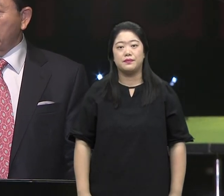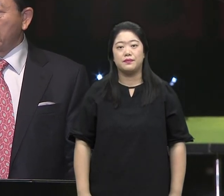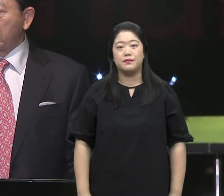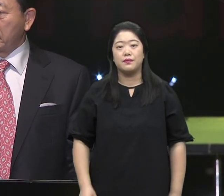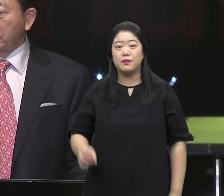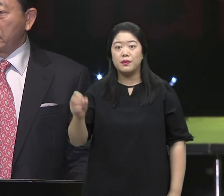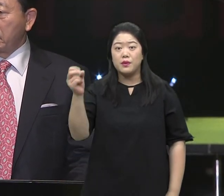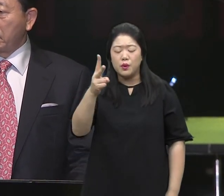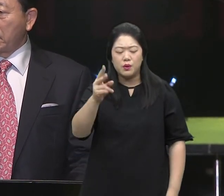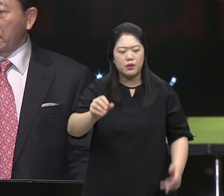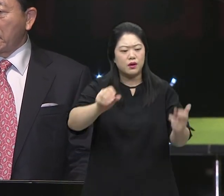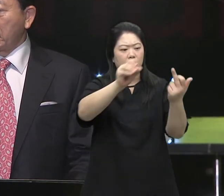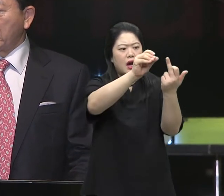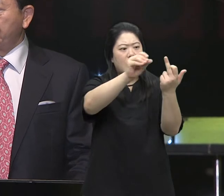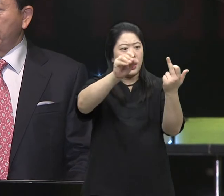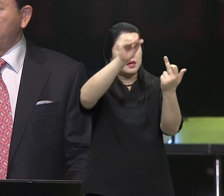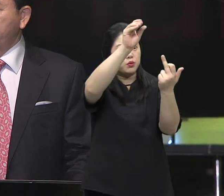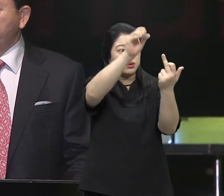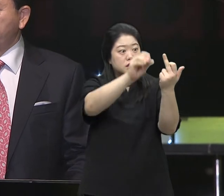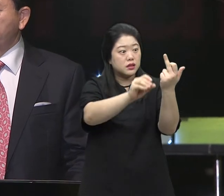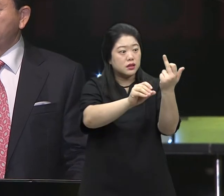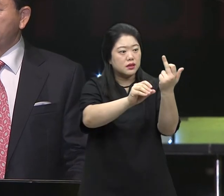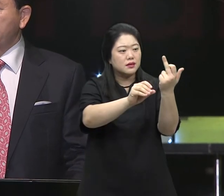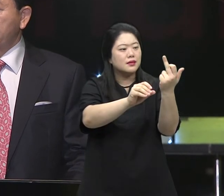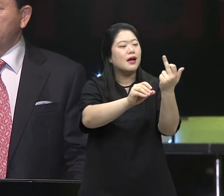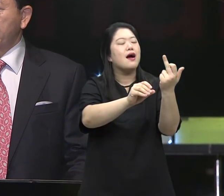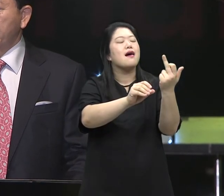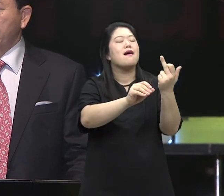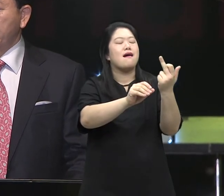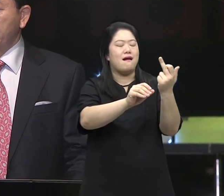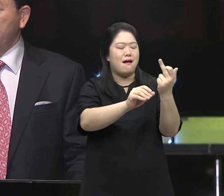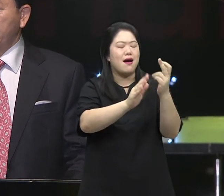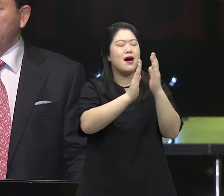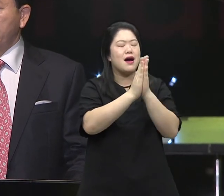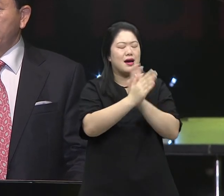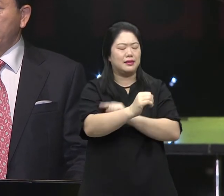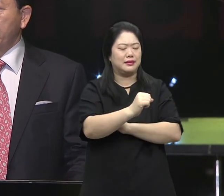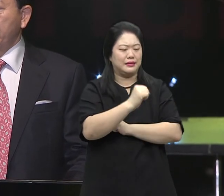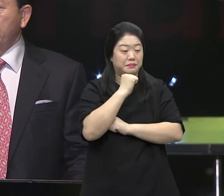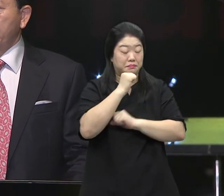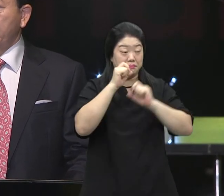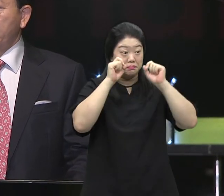I came to confirm the fact that he finished it all on Calvary.